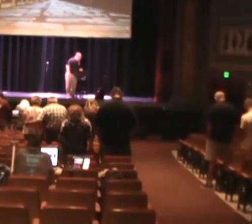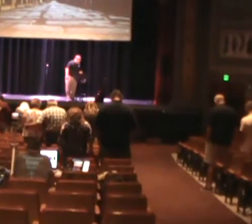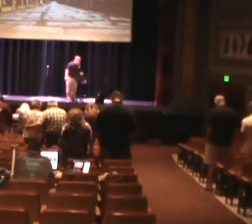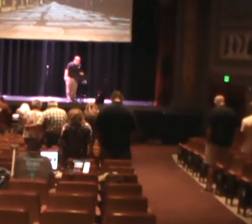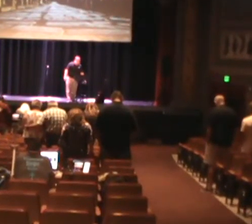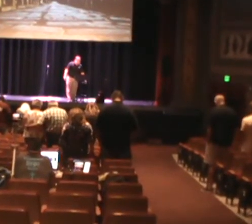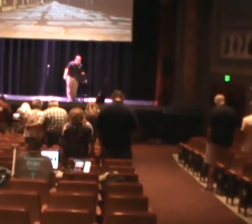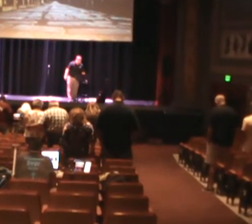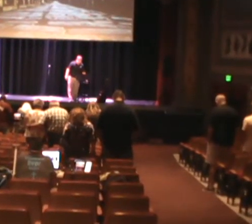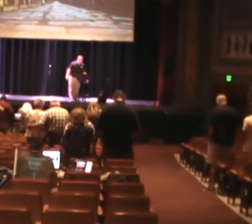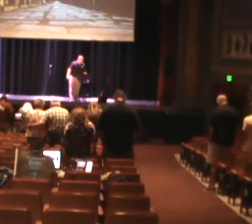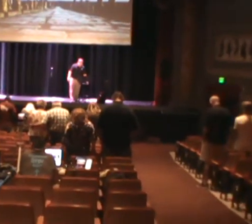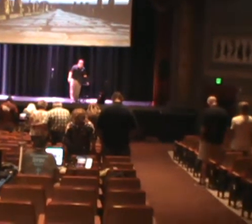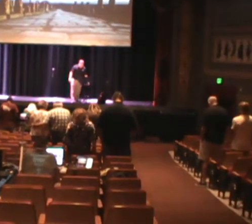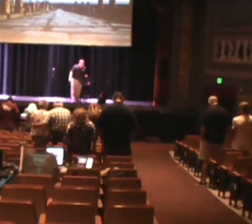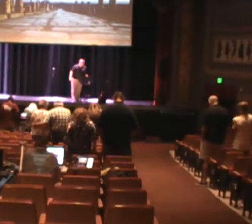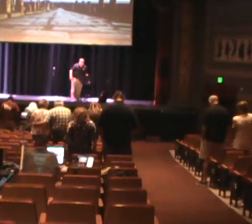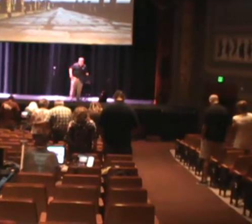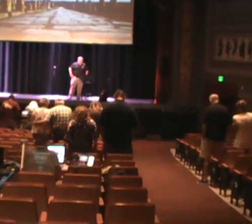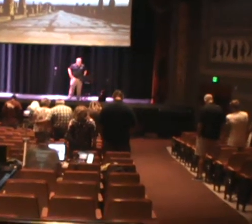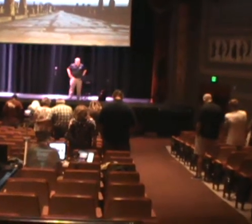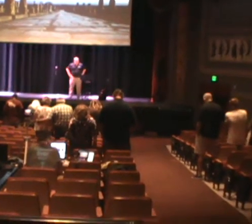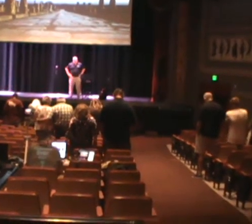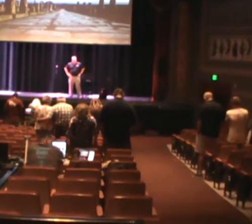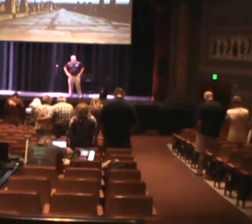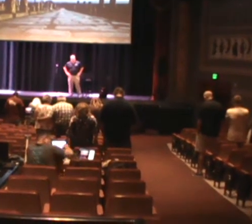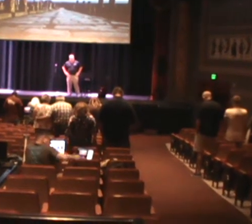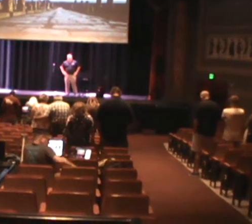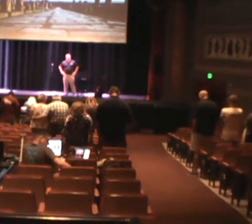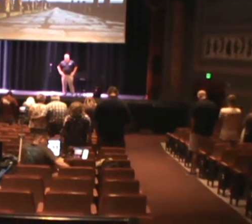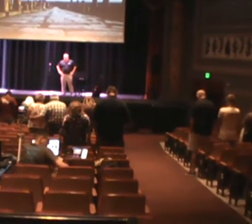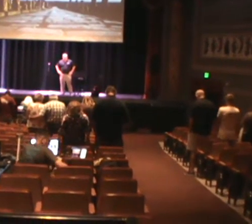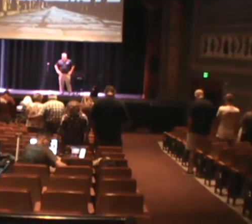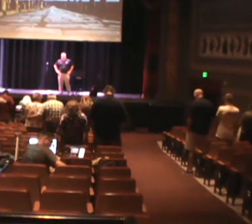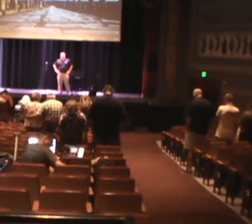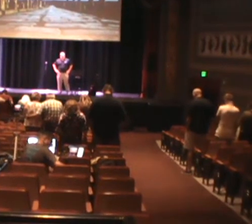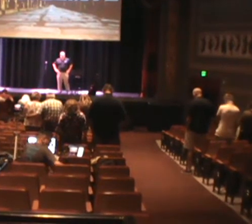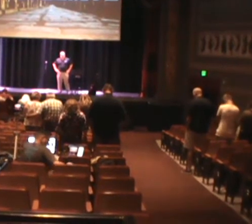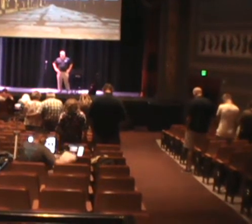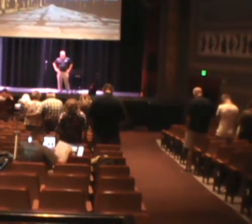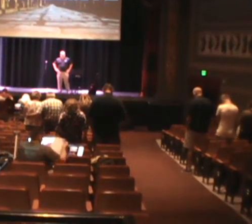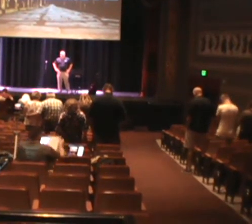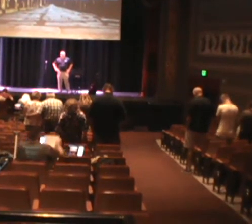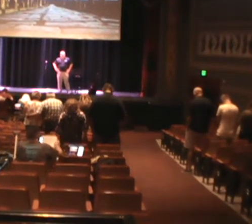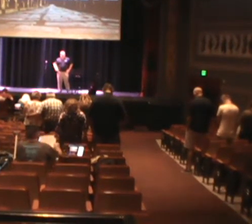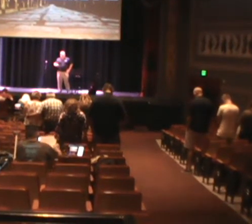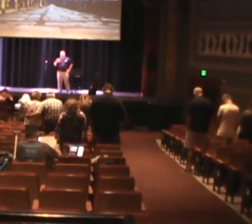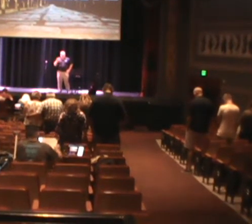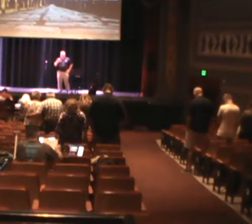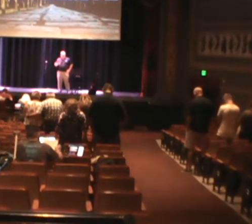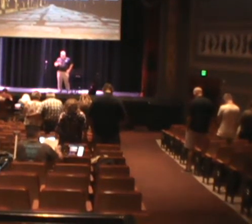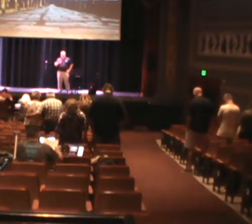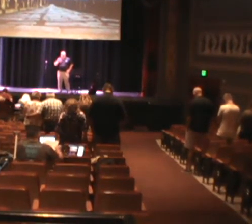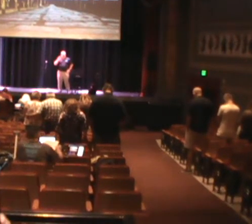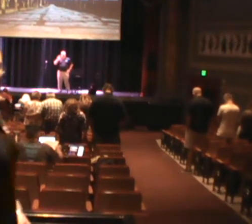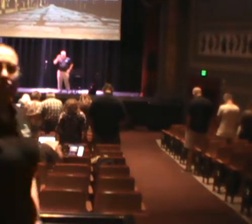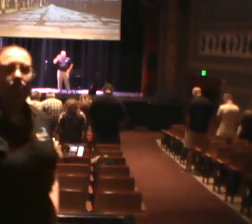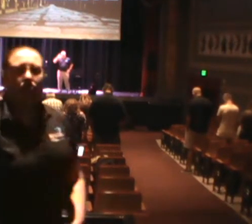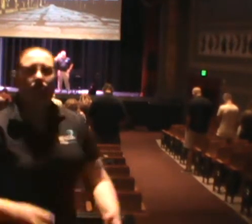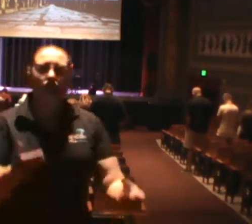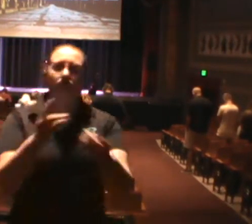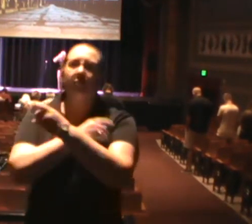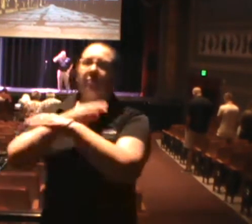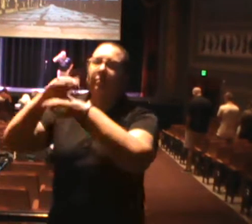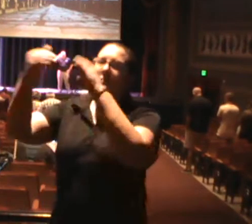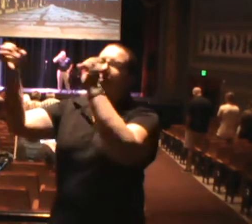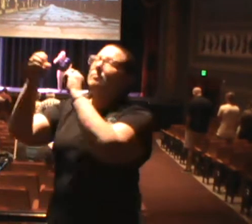today to proclaim your word. Lord, I pray this passage, which means so much to me. Lord, pray that I would decrease, that you would